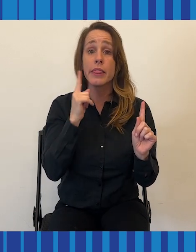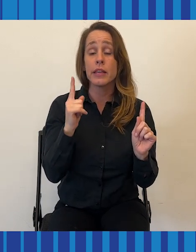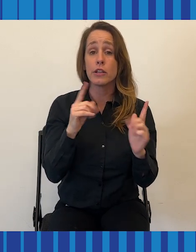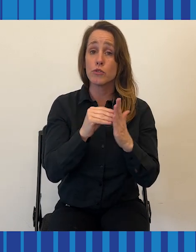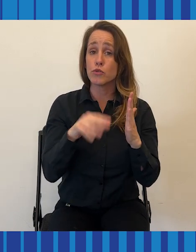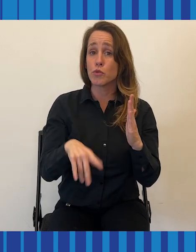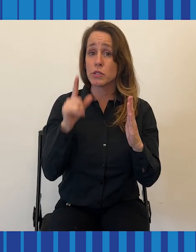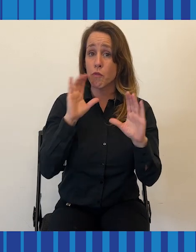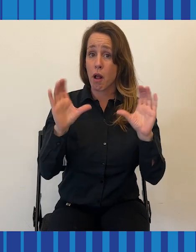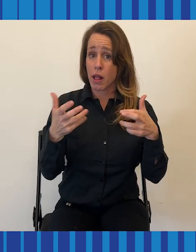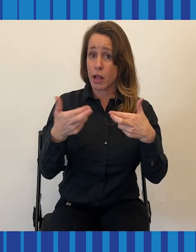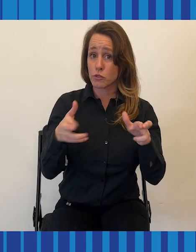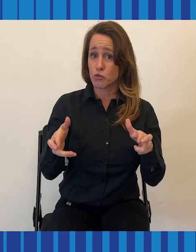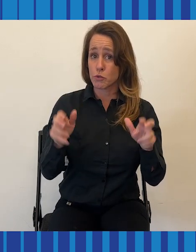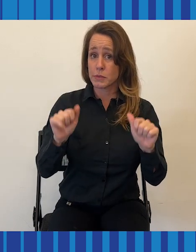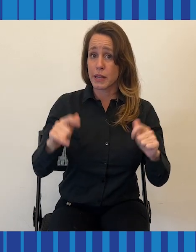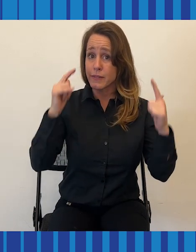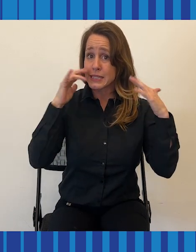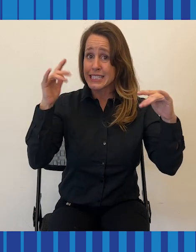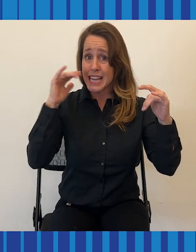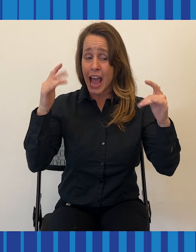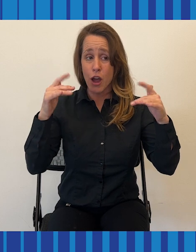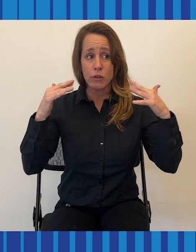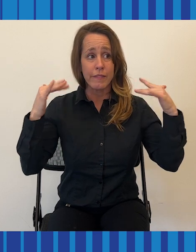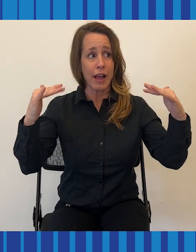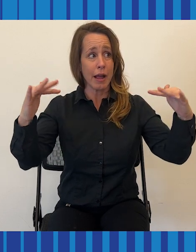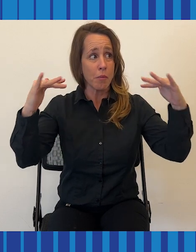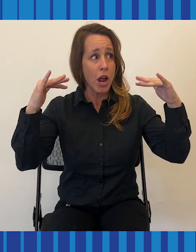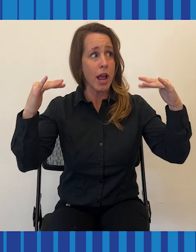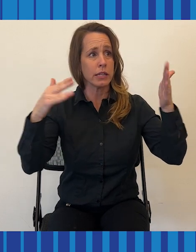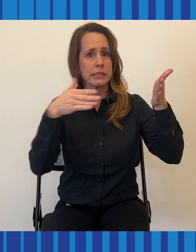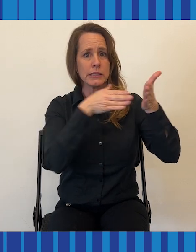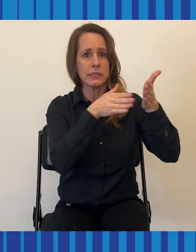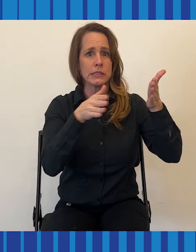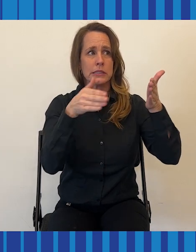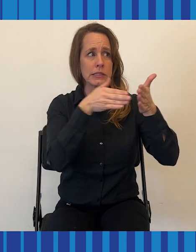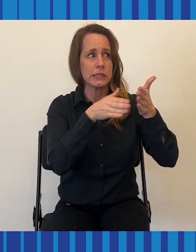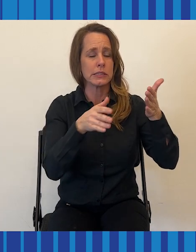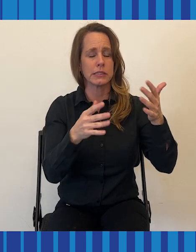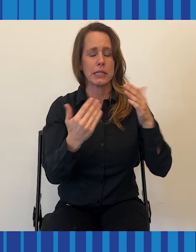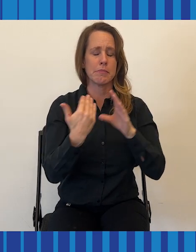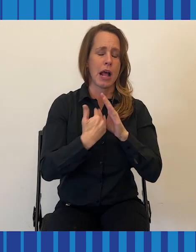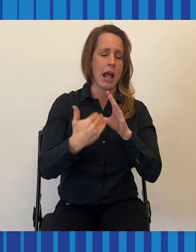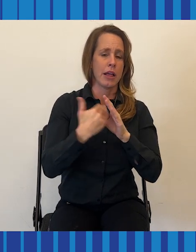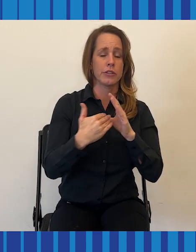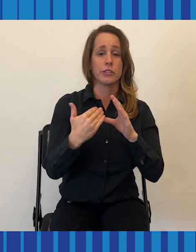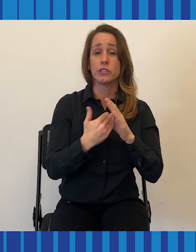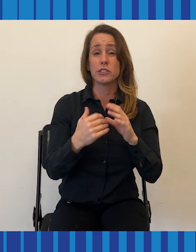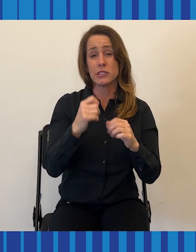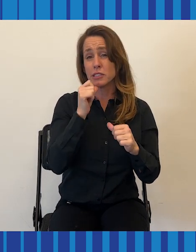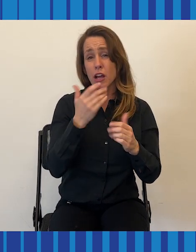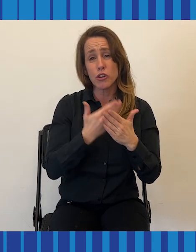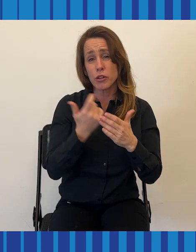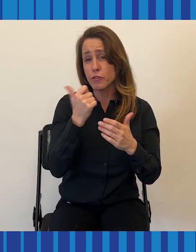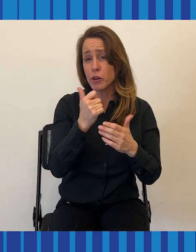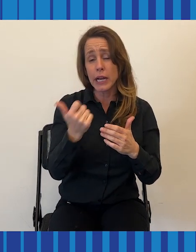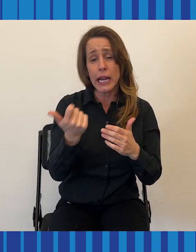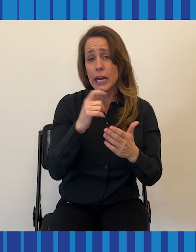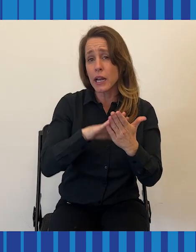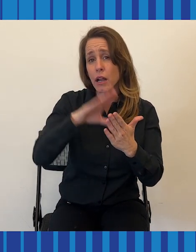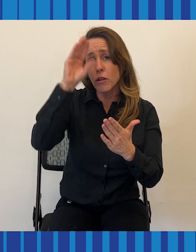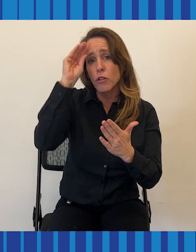too much reverberation are not good for any of the children's learning. And some school districts